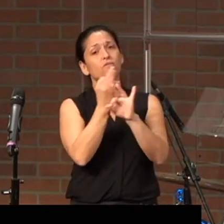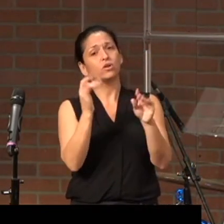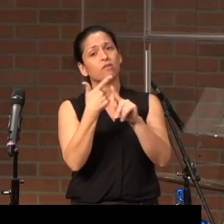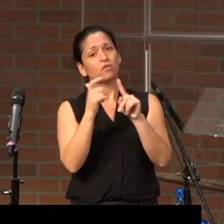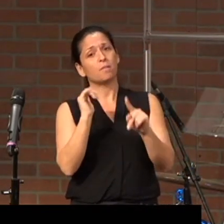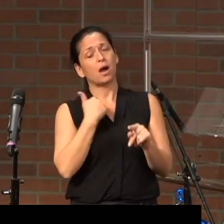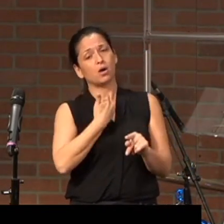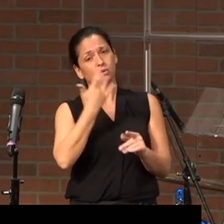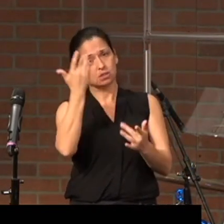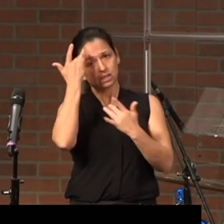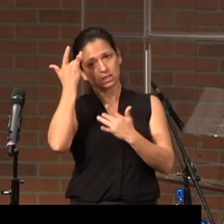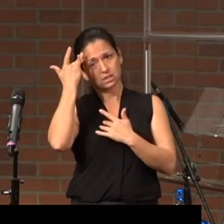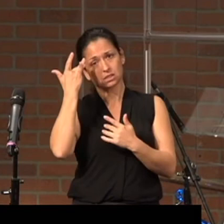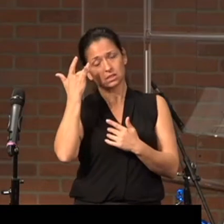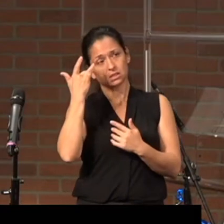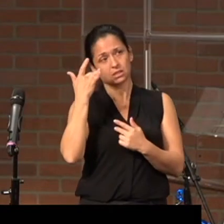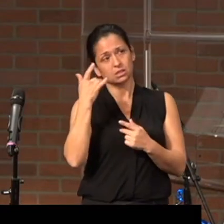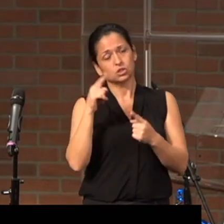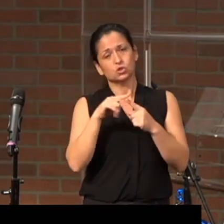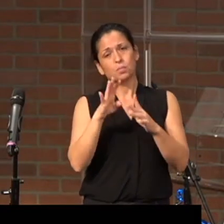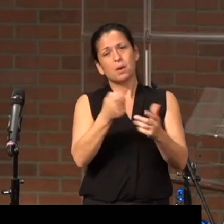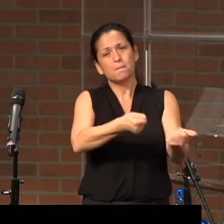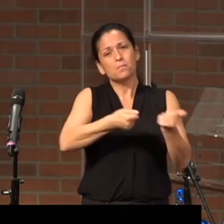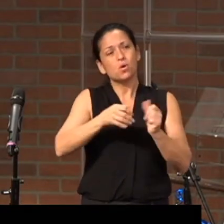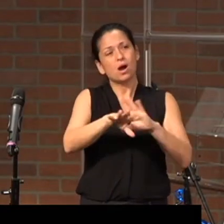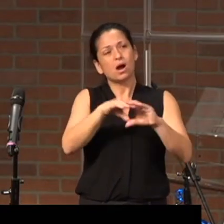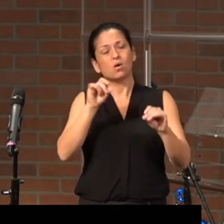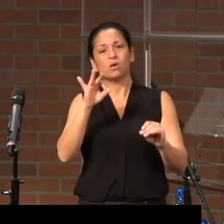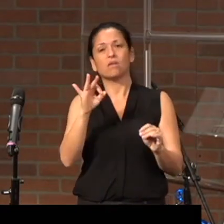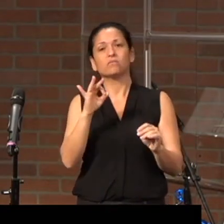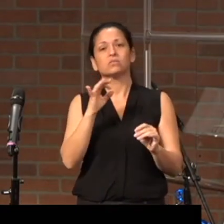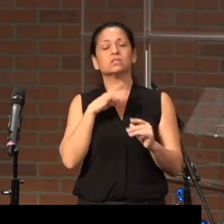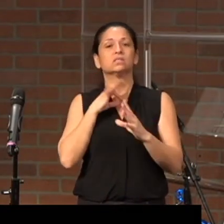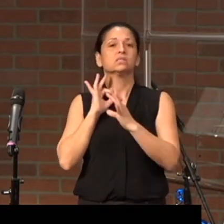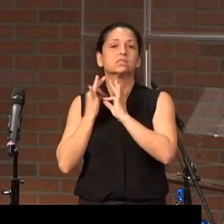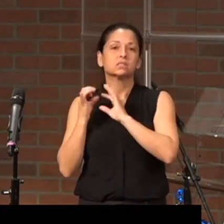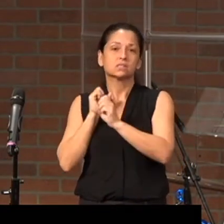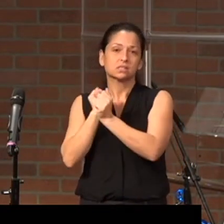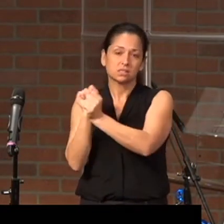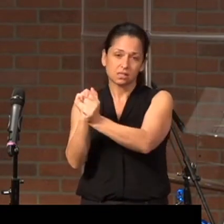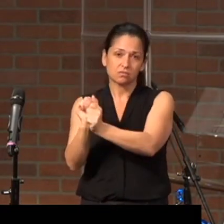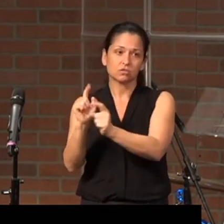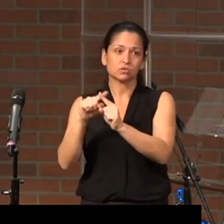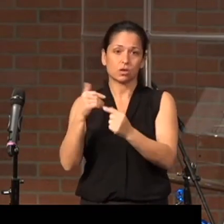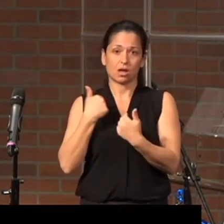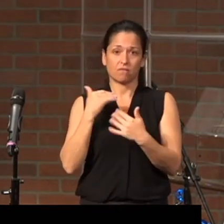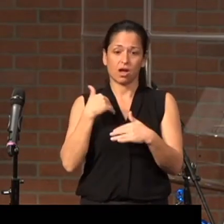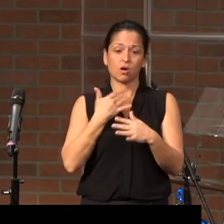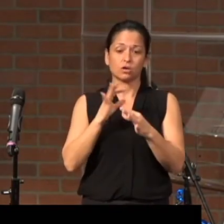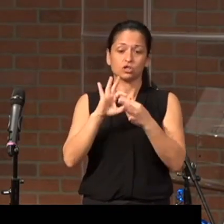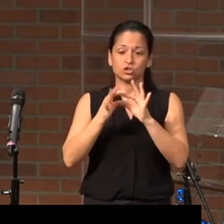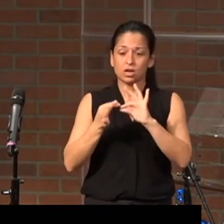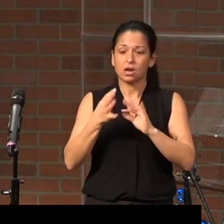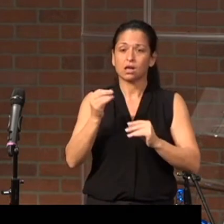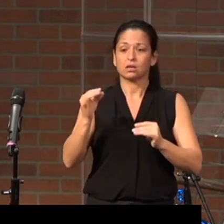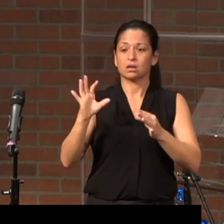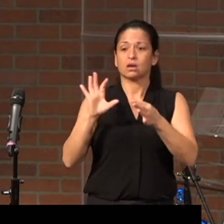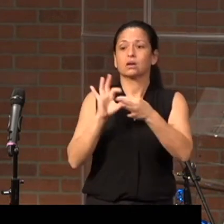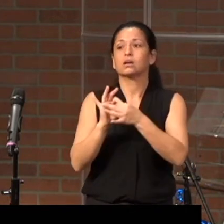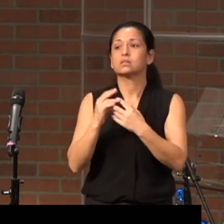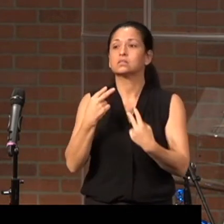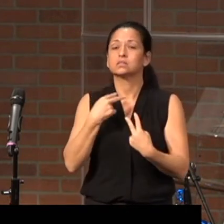sinfulness, to be pulled out of captivity, to have our chains and our bonds broken.